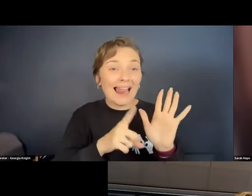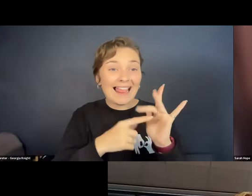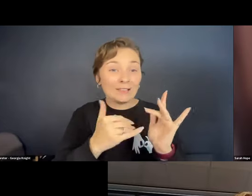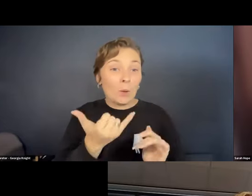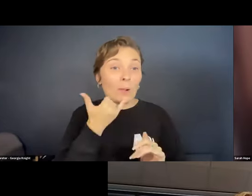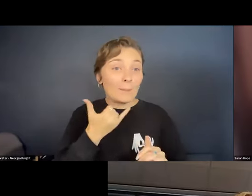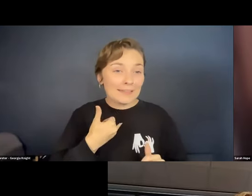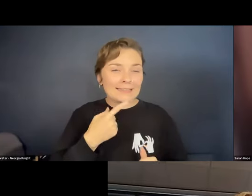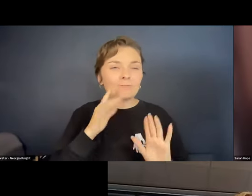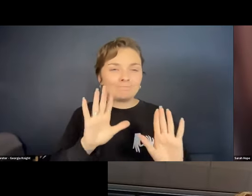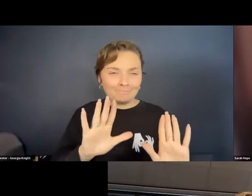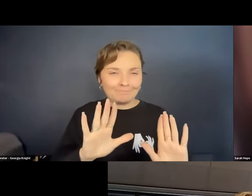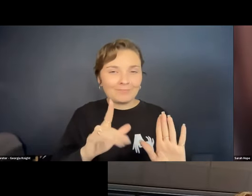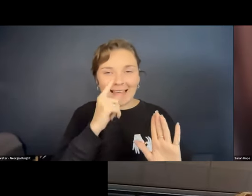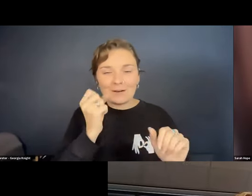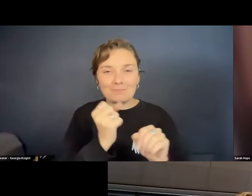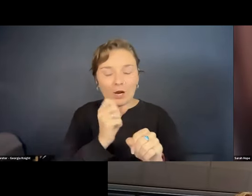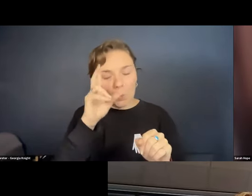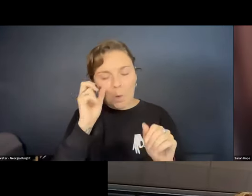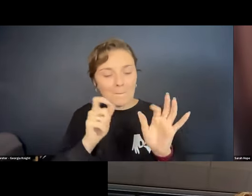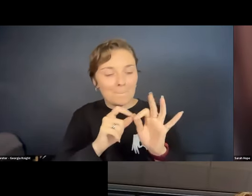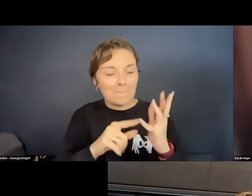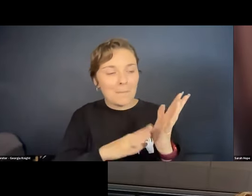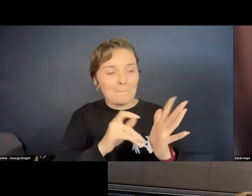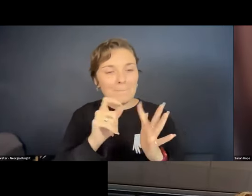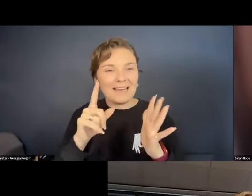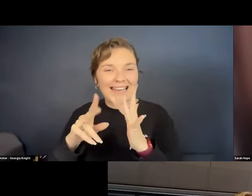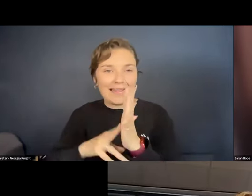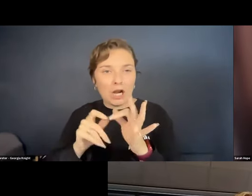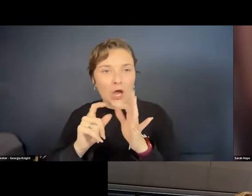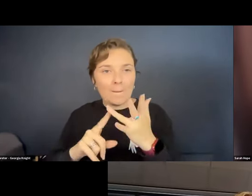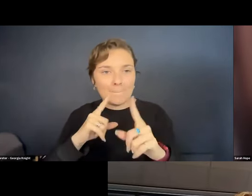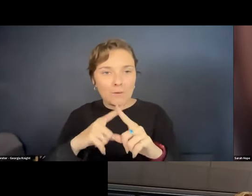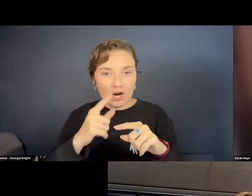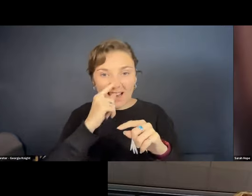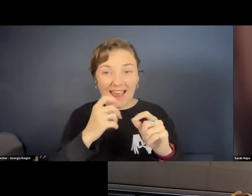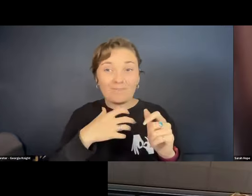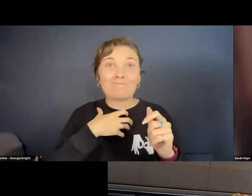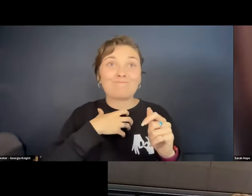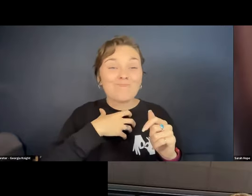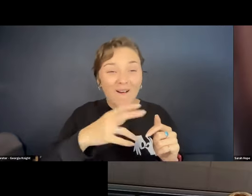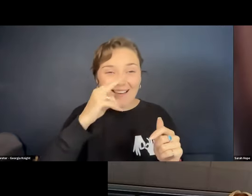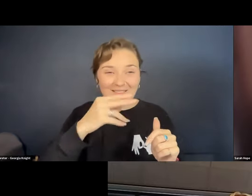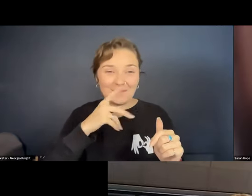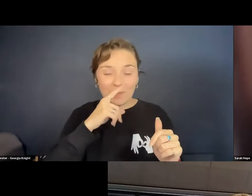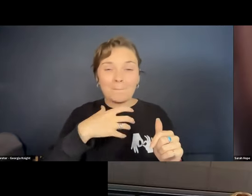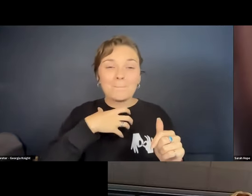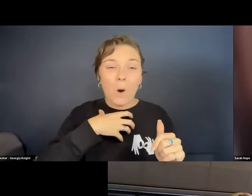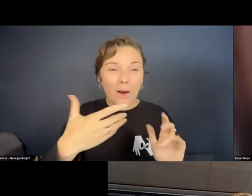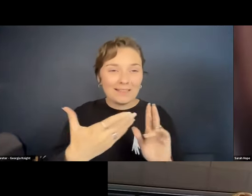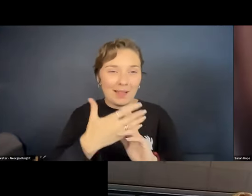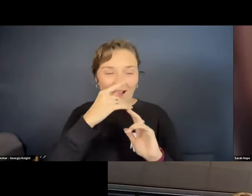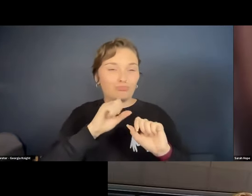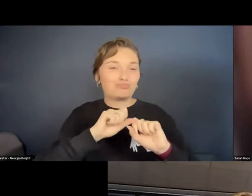said, let's make this thing called a bump in box so that it can get to even more young people more accessibly and we'll send it out.